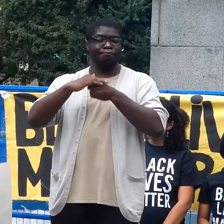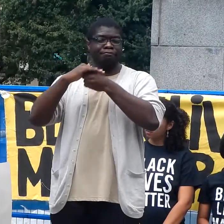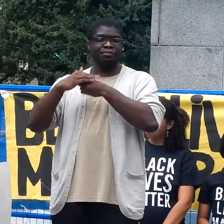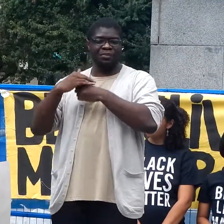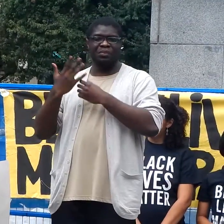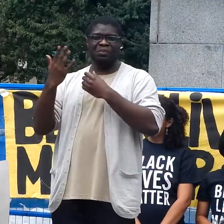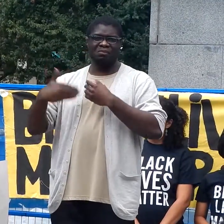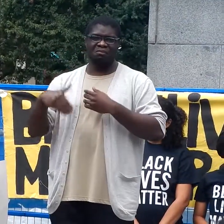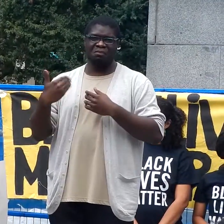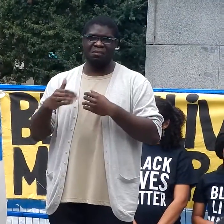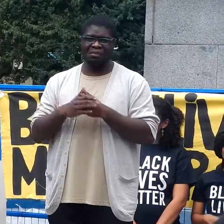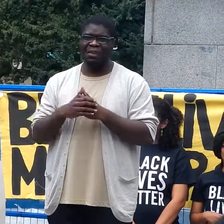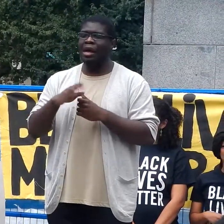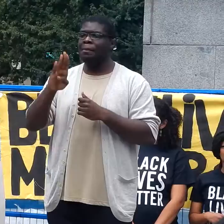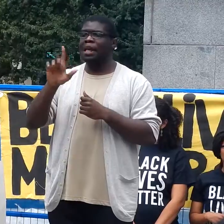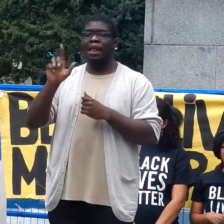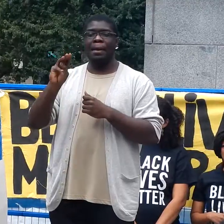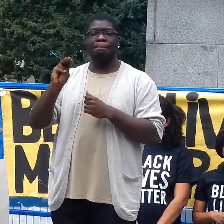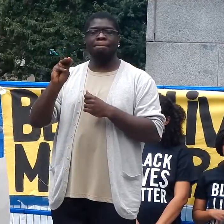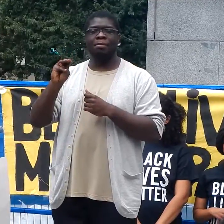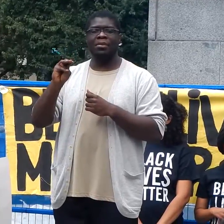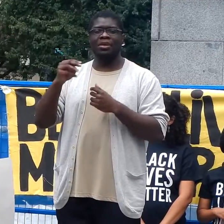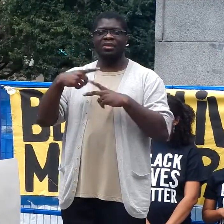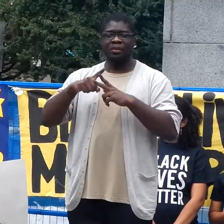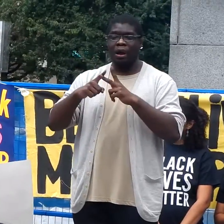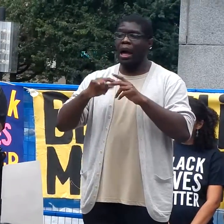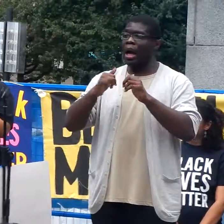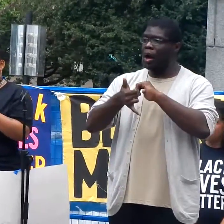matter started as a retaliation to police brutality